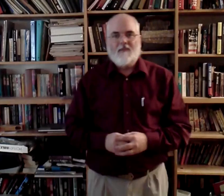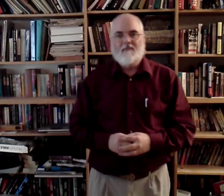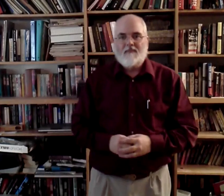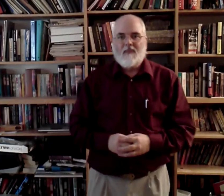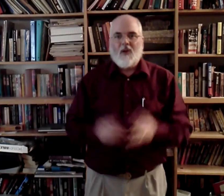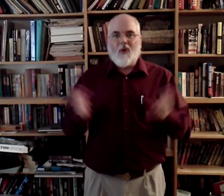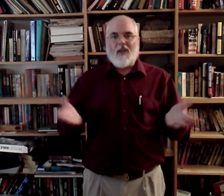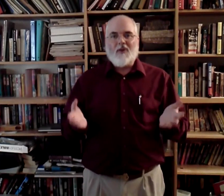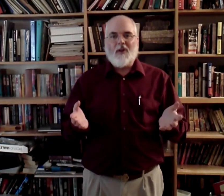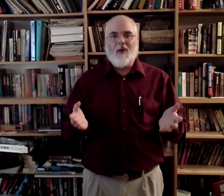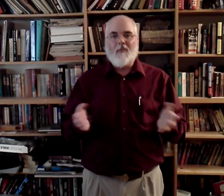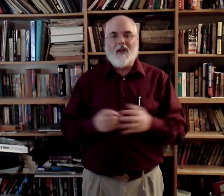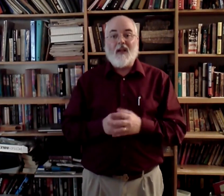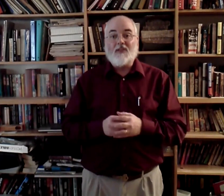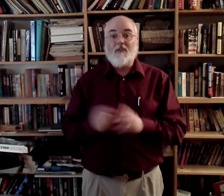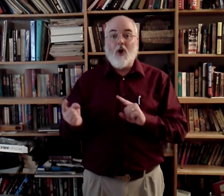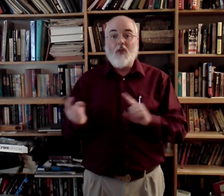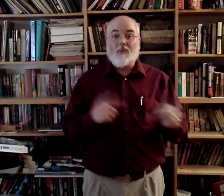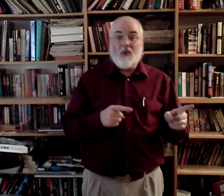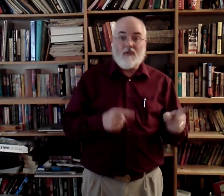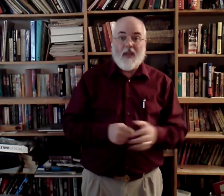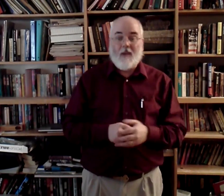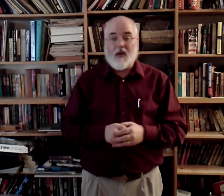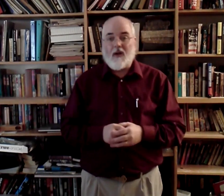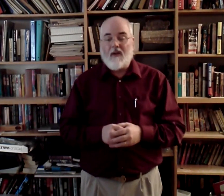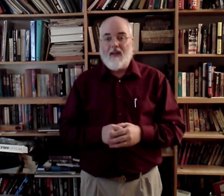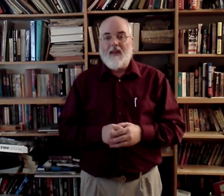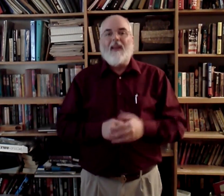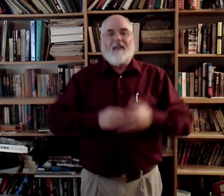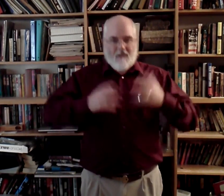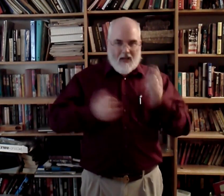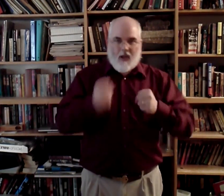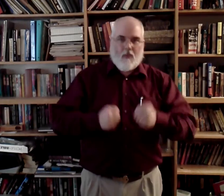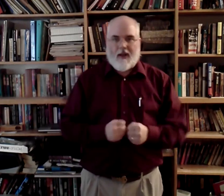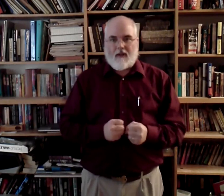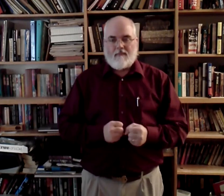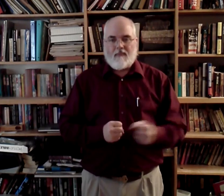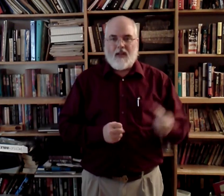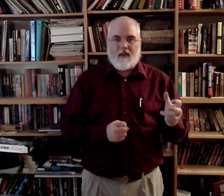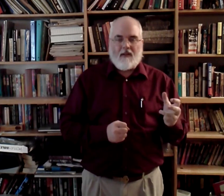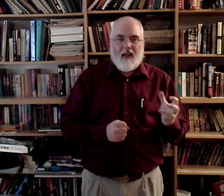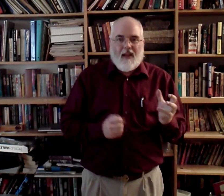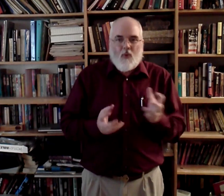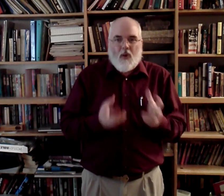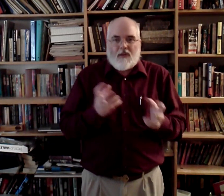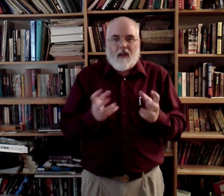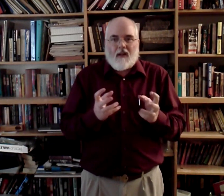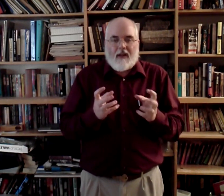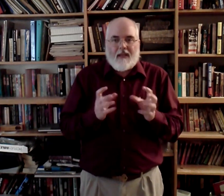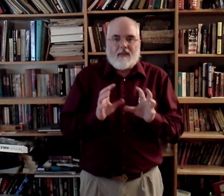Okay, you're here because you've gone through the vocabulary, you got all that worked out, and you want to get this